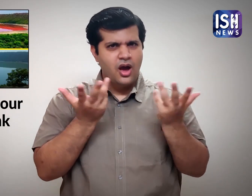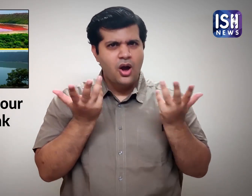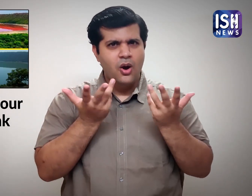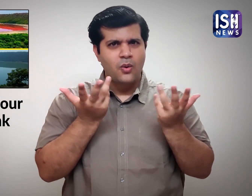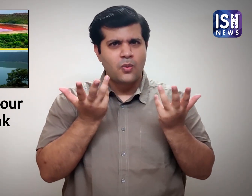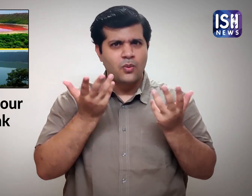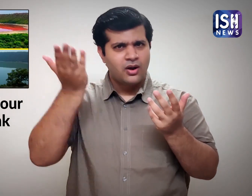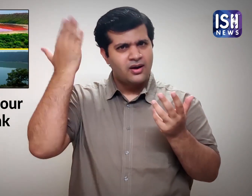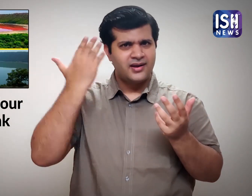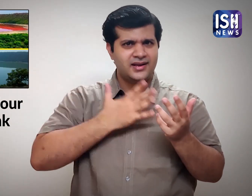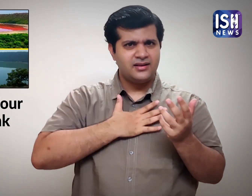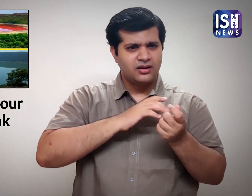scientists.